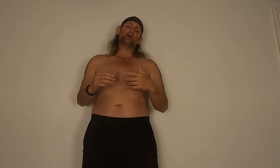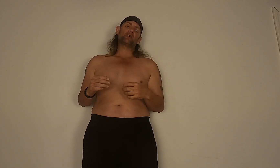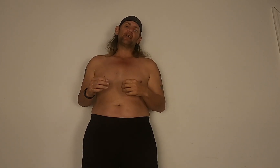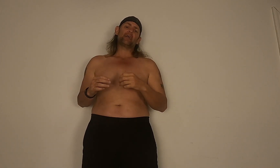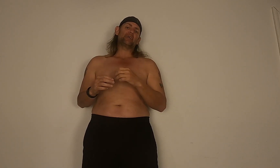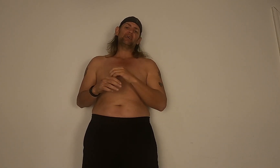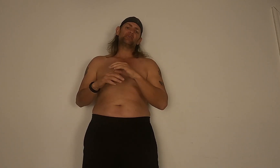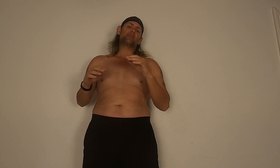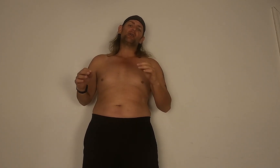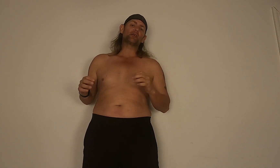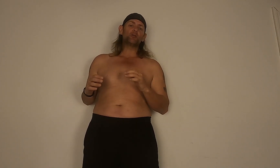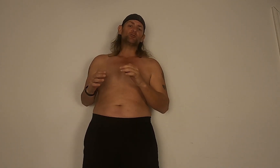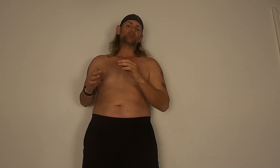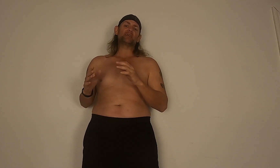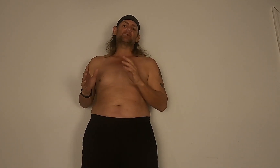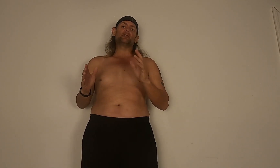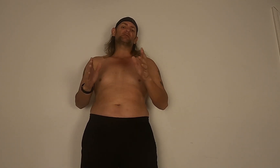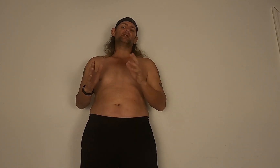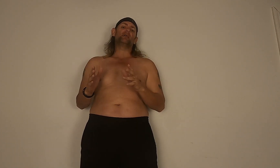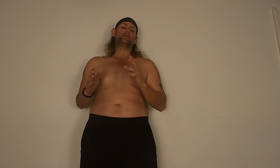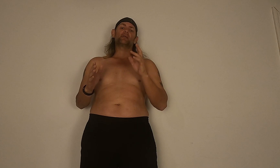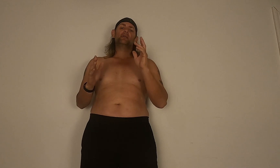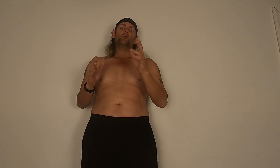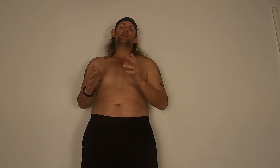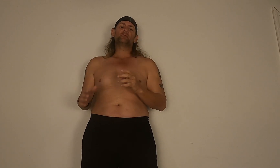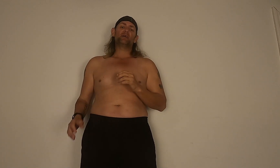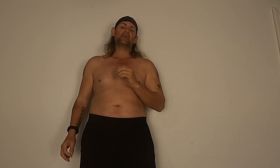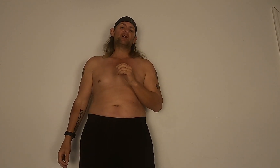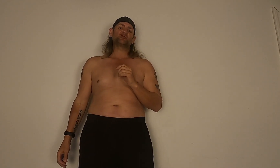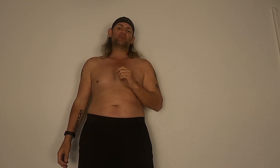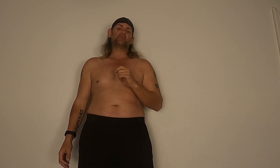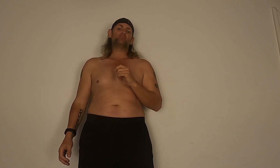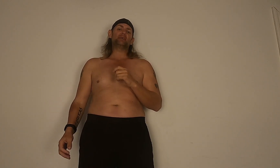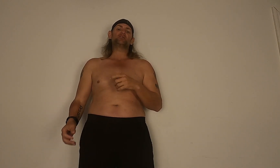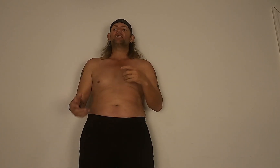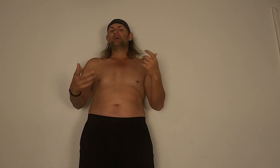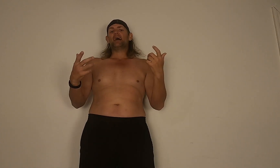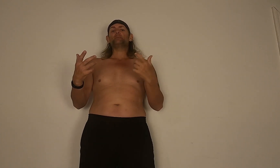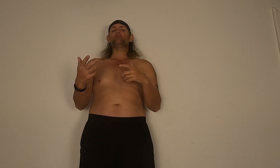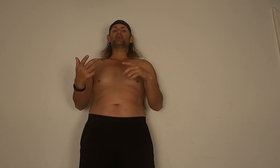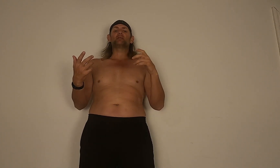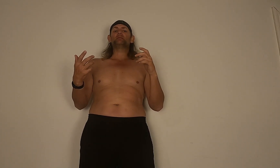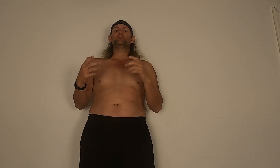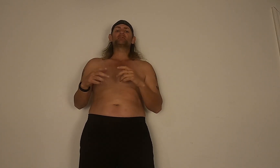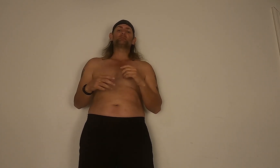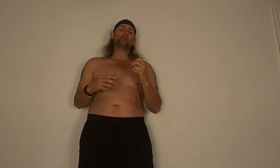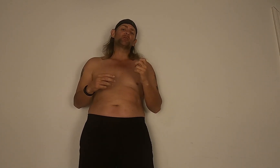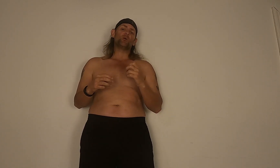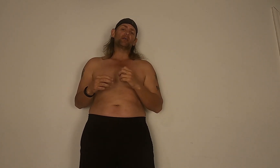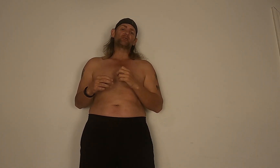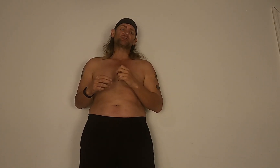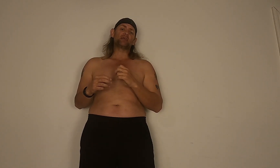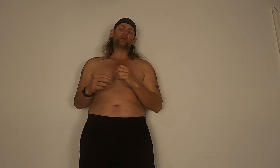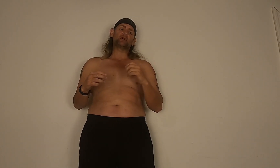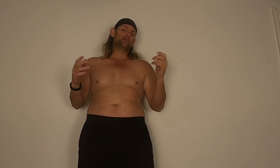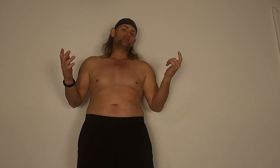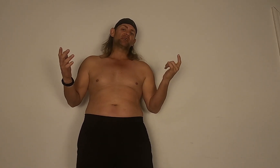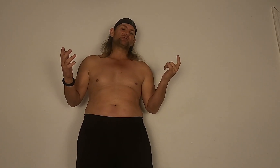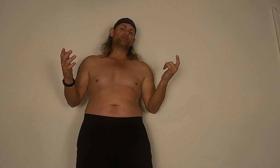my grandkids and all the cool shit that goes along with a vacation at the beach. I'm even going to be doing some underwater streaming just for